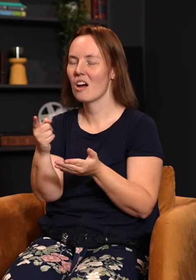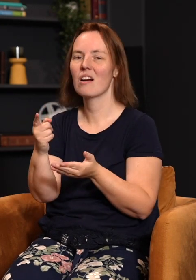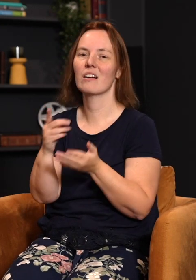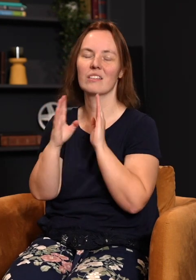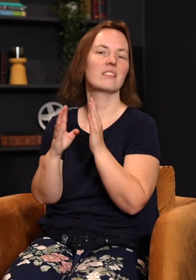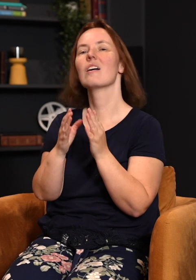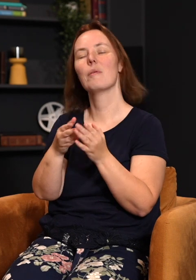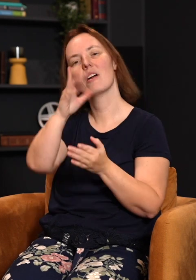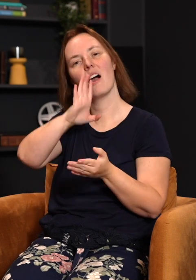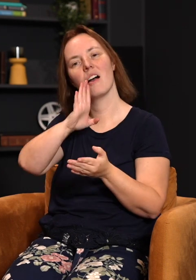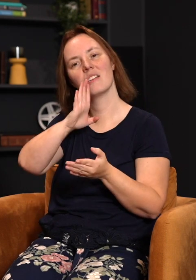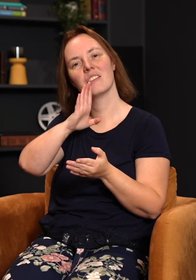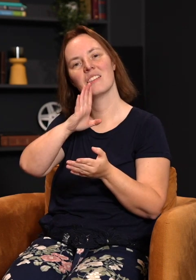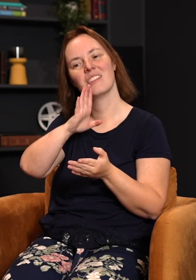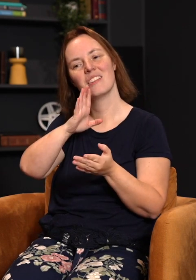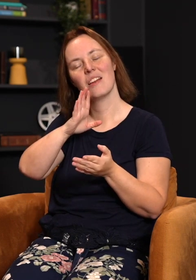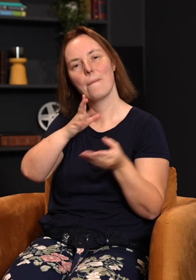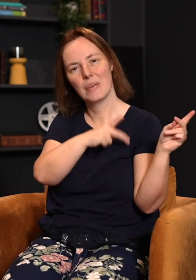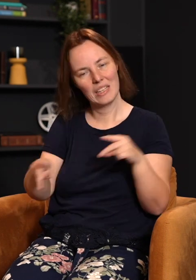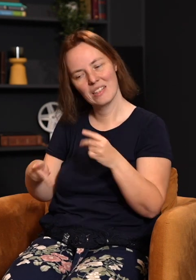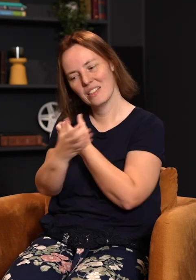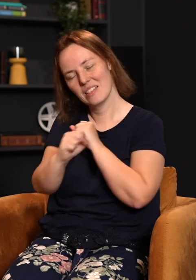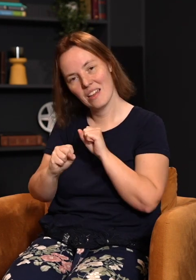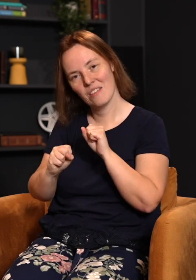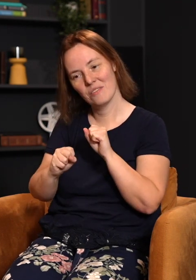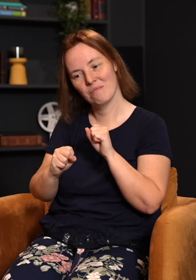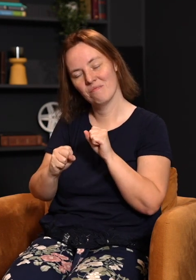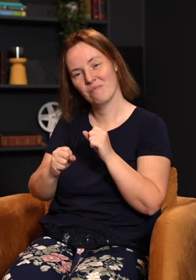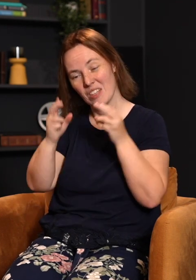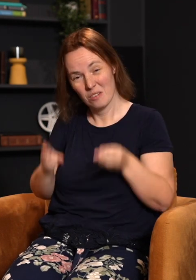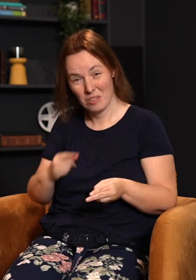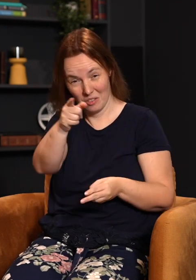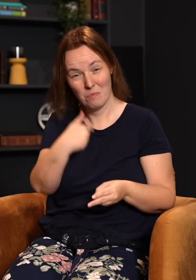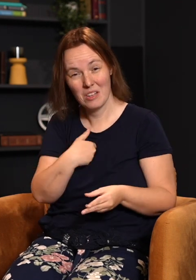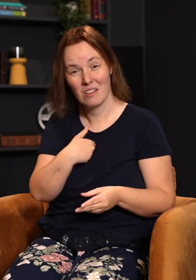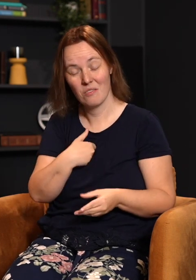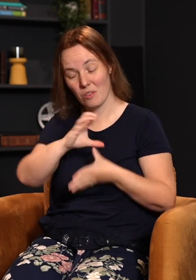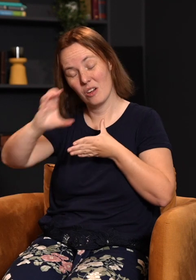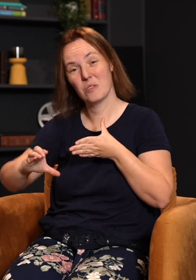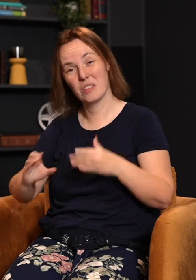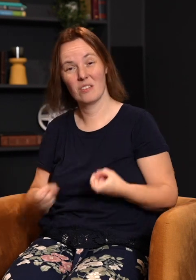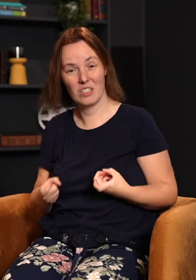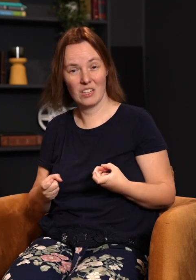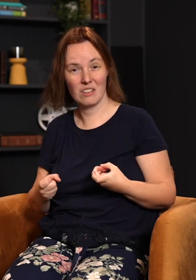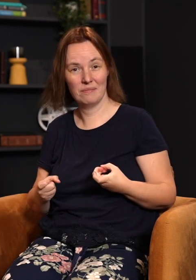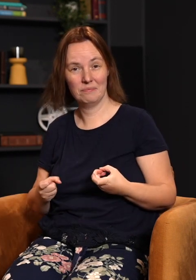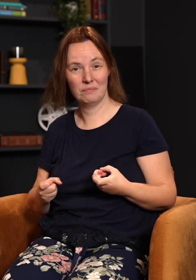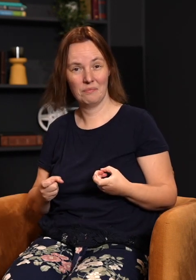God's amazing plan to actually save mankind, you and me, from the consequences of our sin, from the consequences